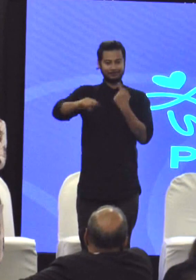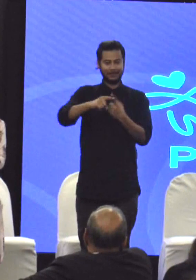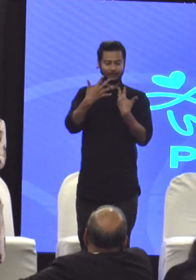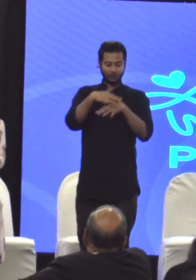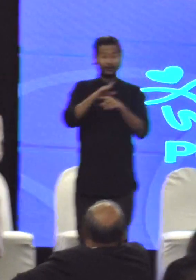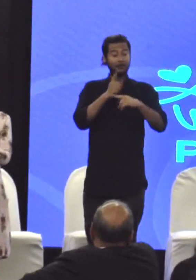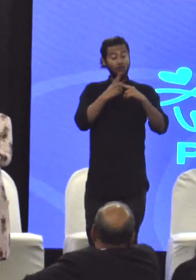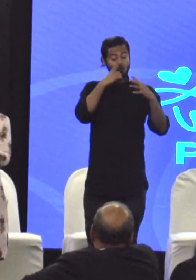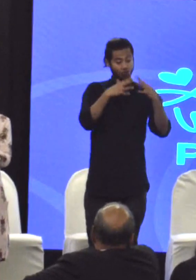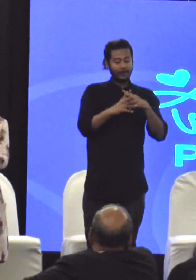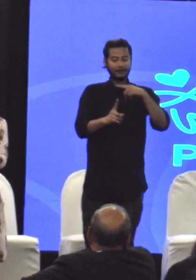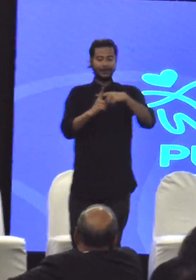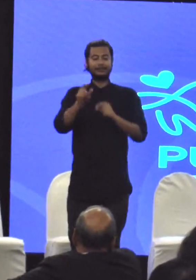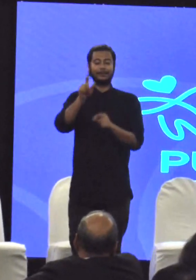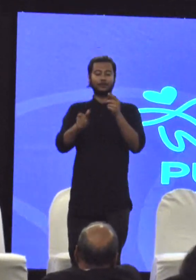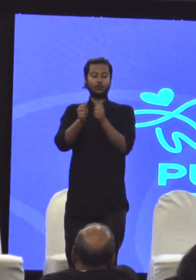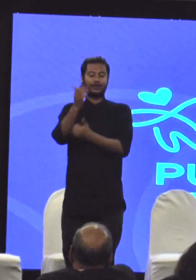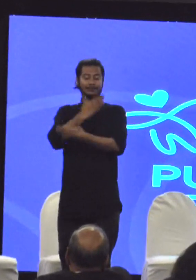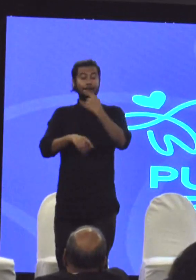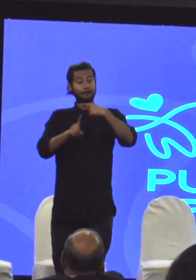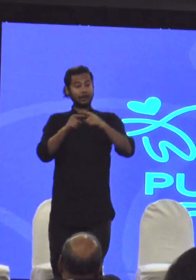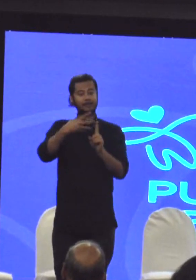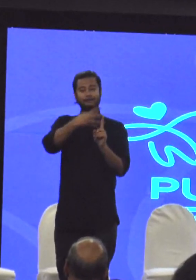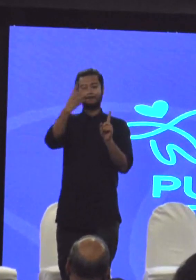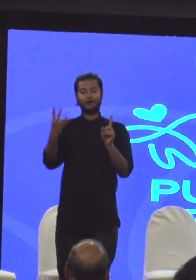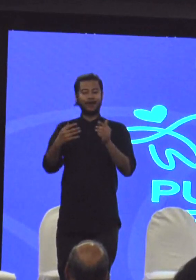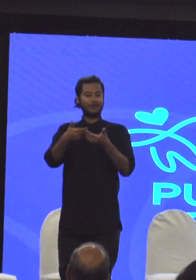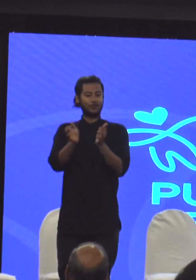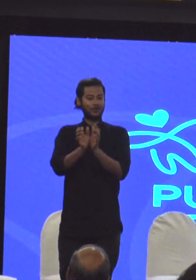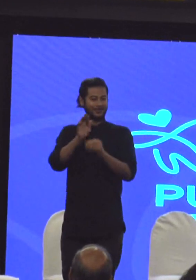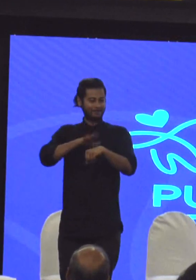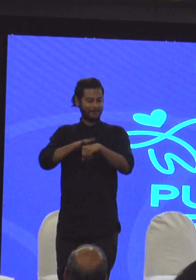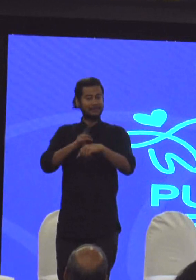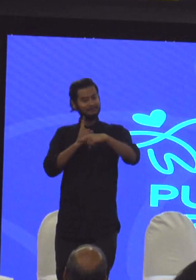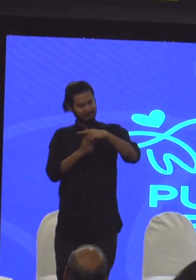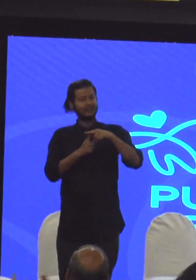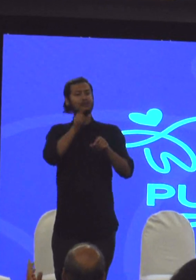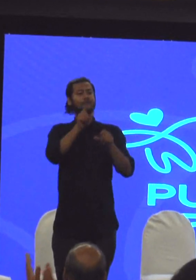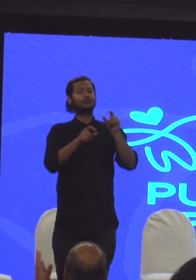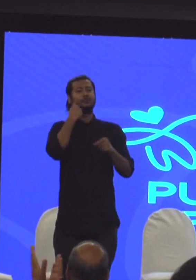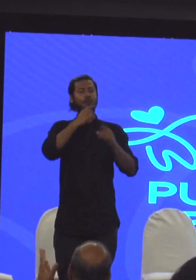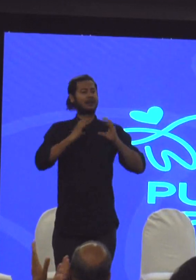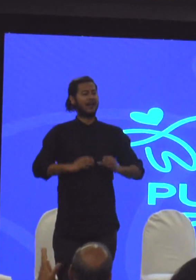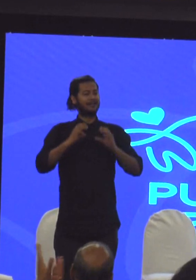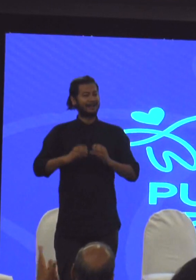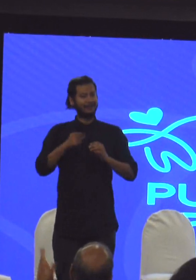with disability and members of Pride community within the organization, as well as for the clients. Welcome, Devika.